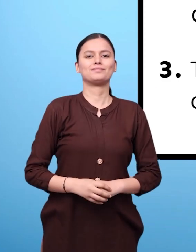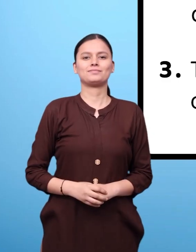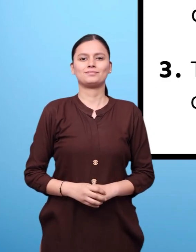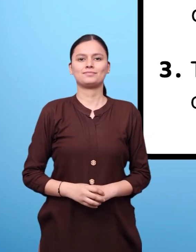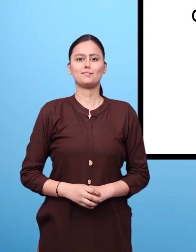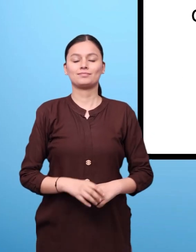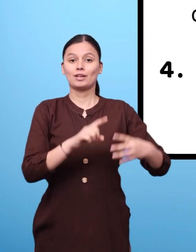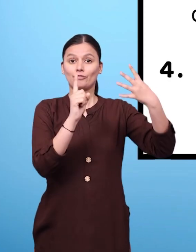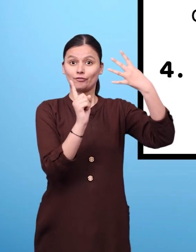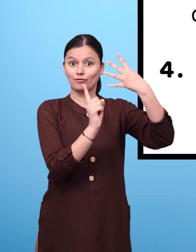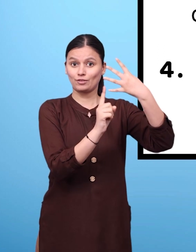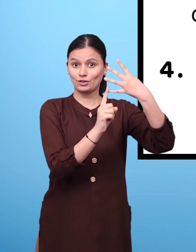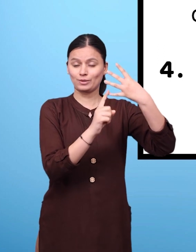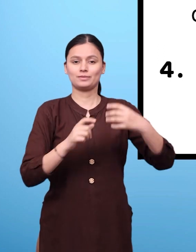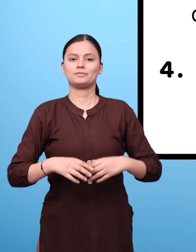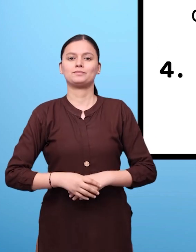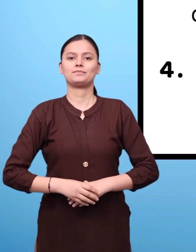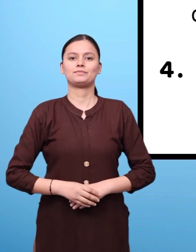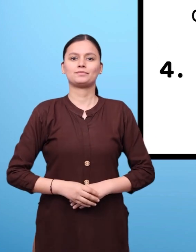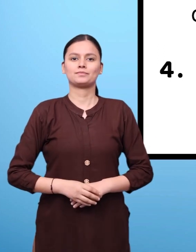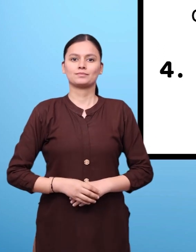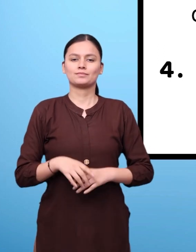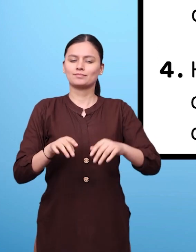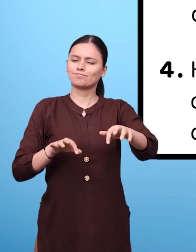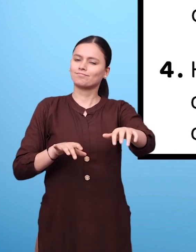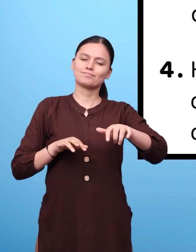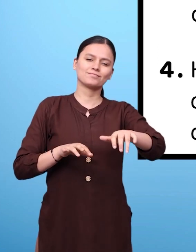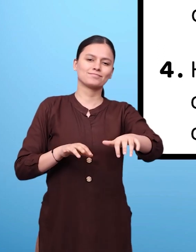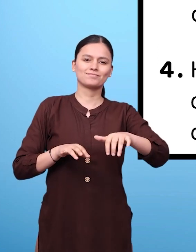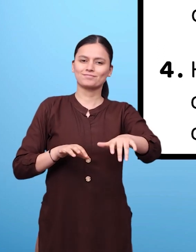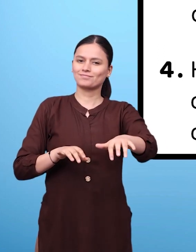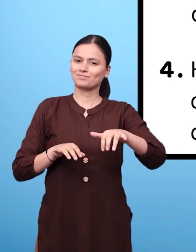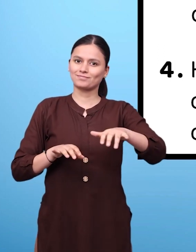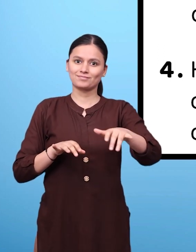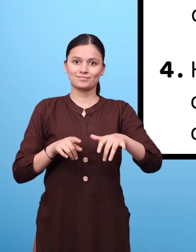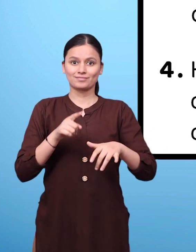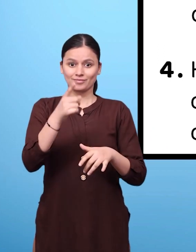Shehnai 4 How is the shape of harmonium different